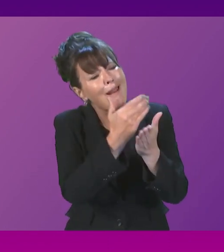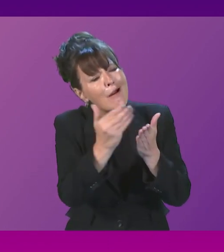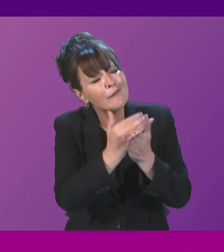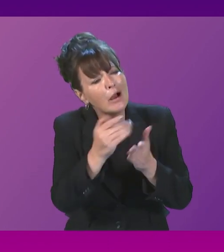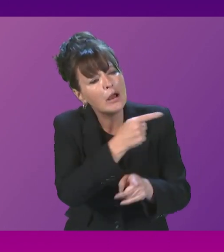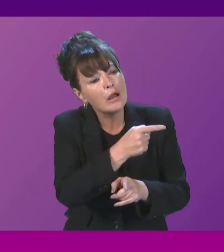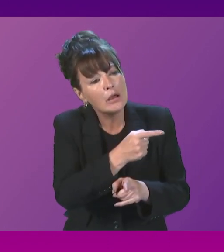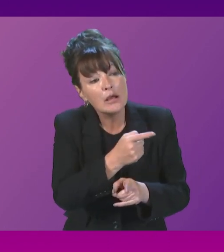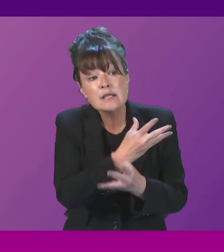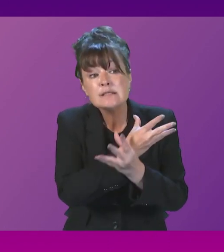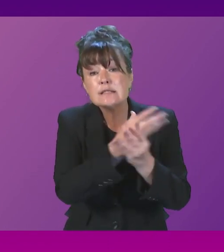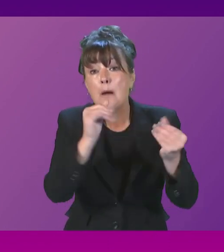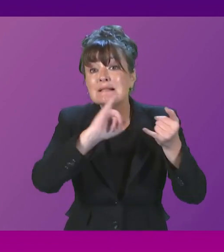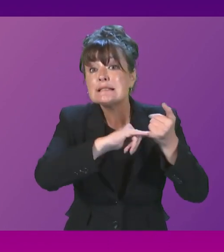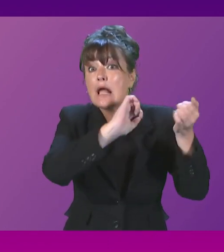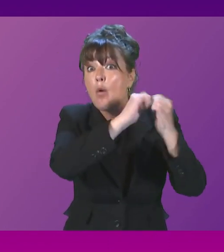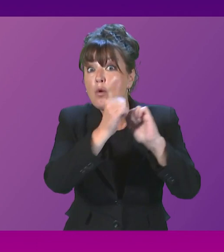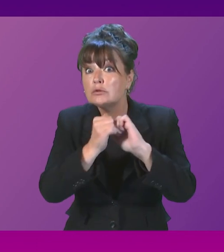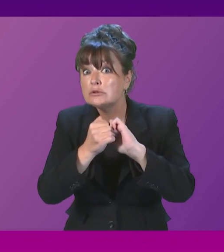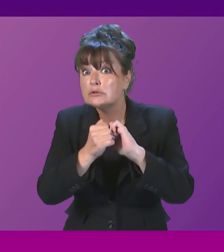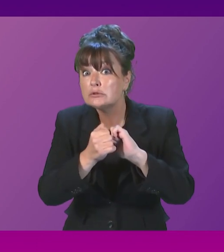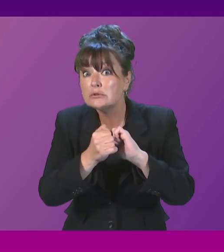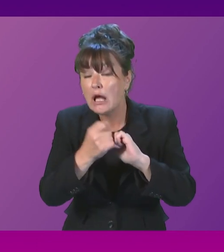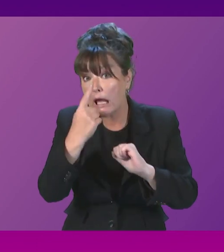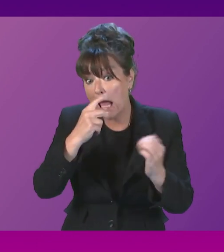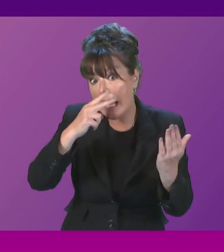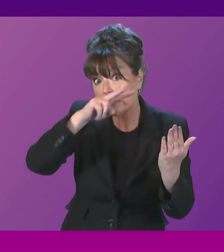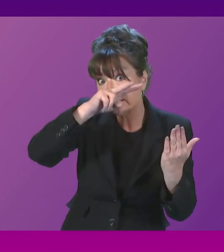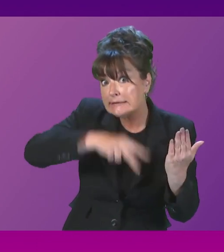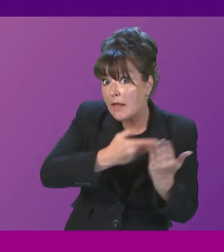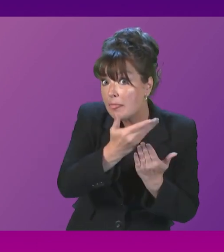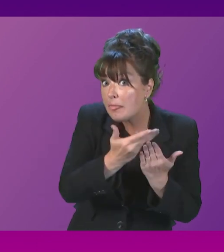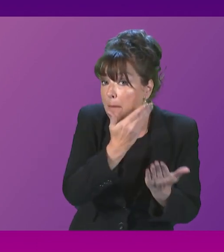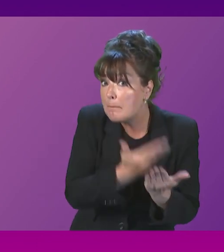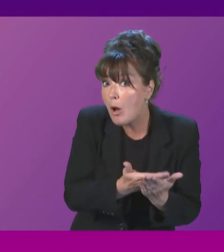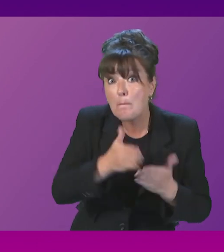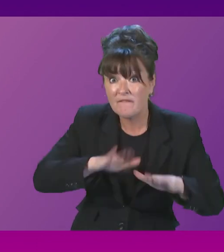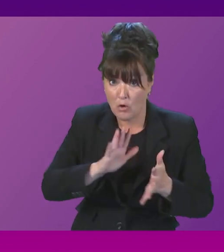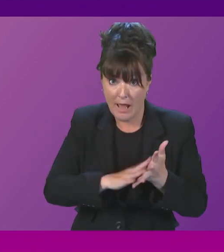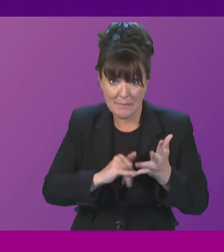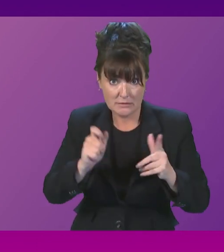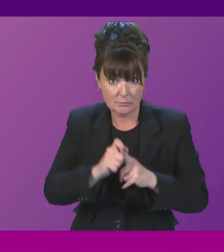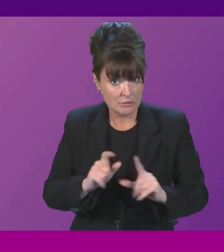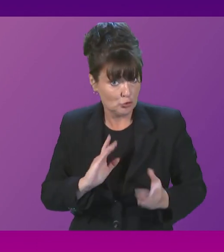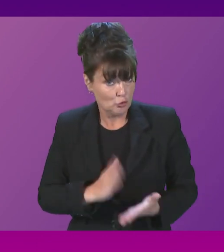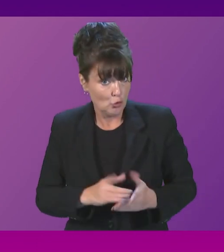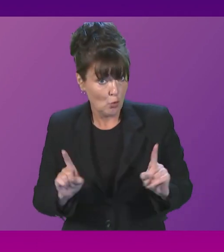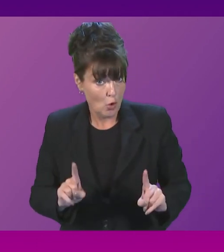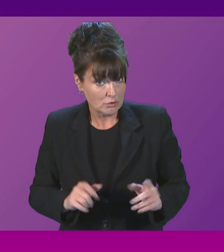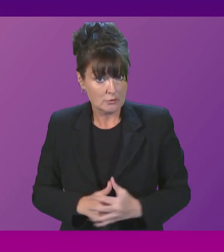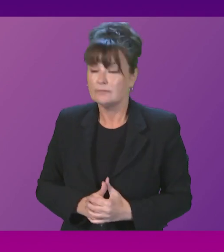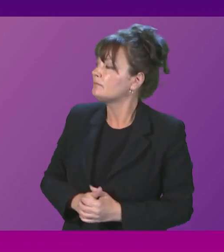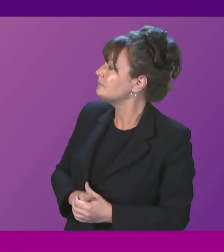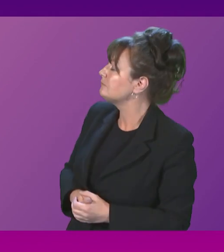provided with prior sight of this bill before MSPs? First Minister. Well, firstly, Presenting Officer, no, I